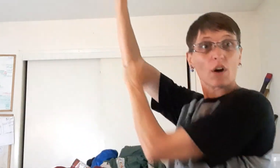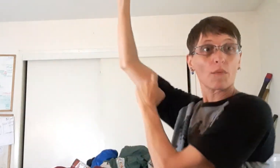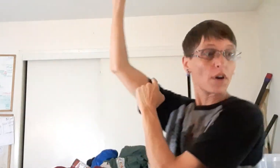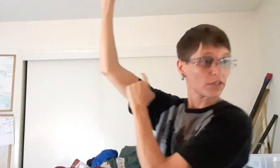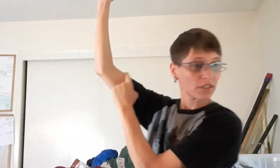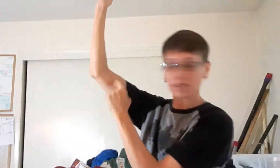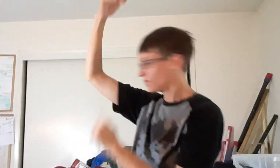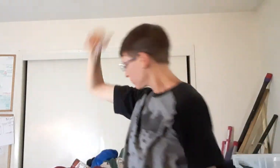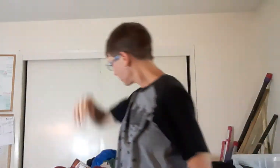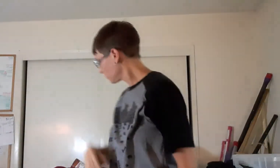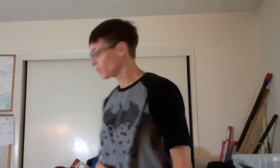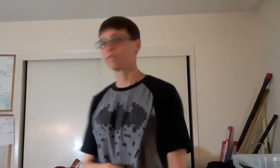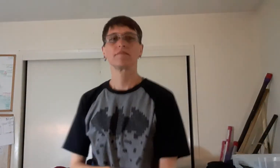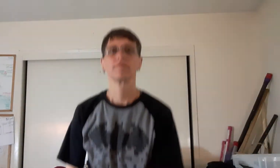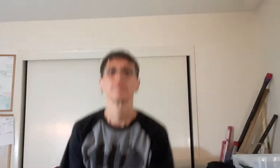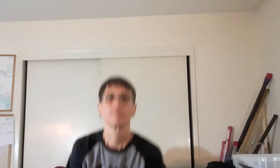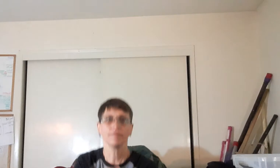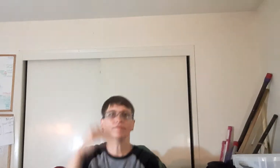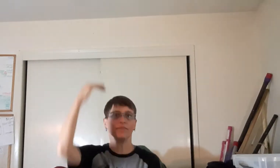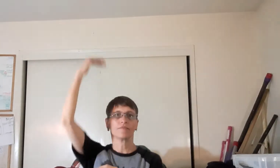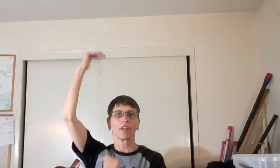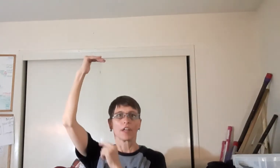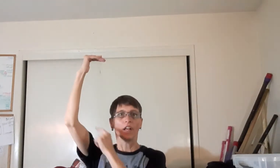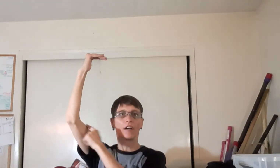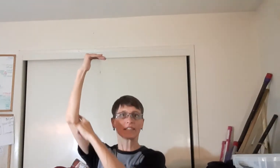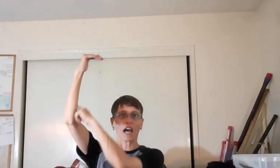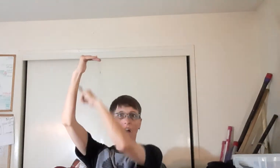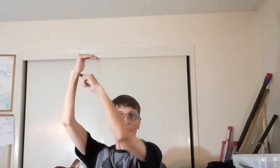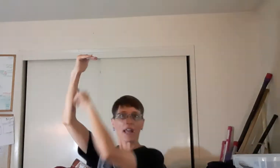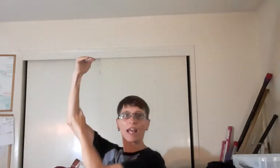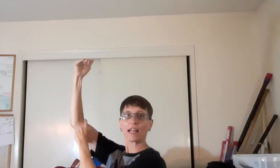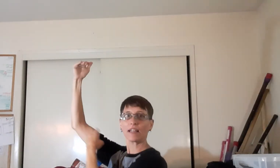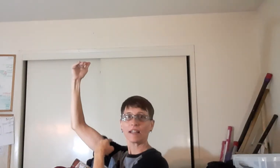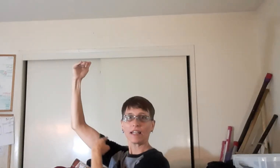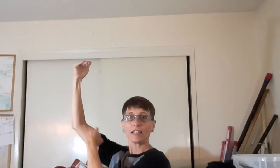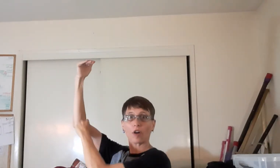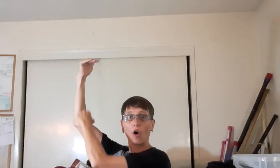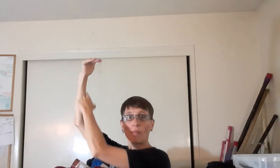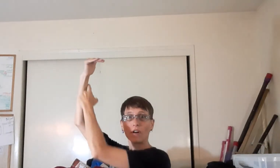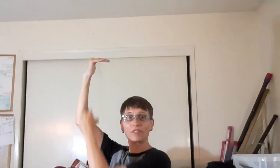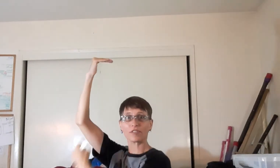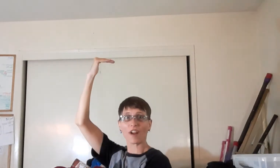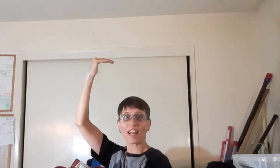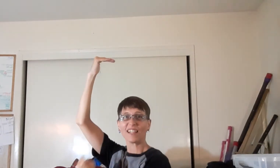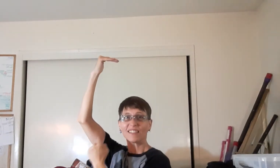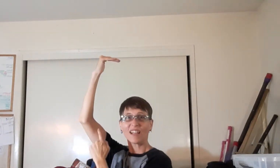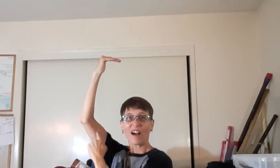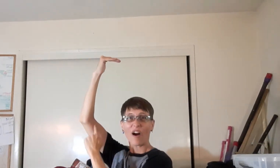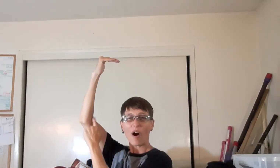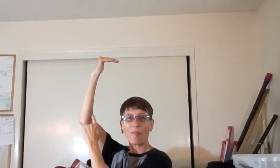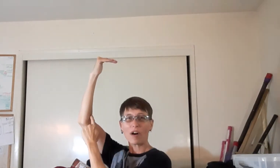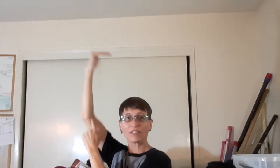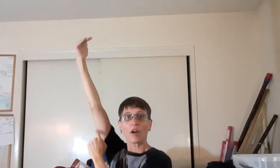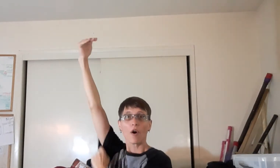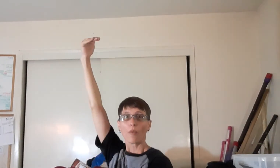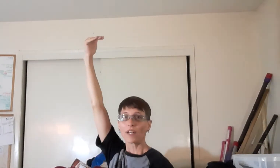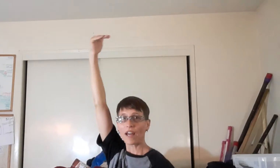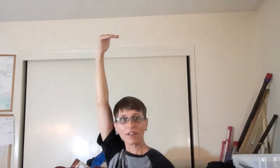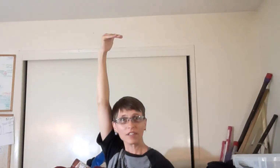almost... You notice how my hand is almost straight? Almost. We never do